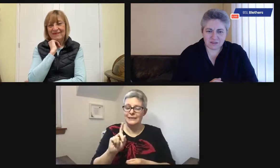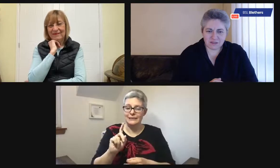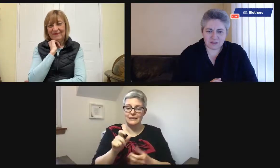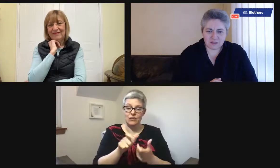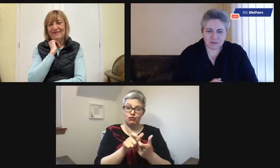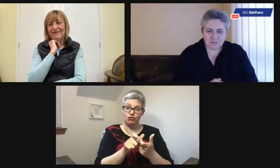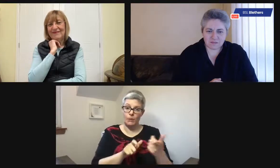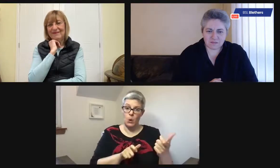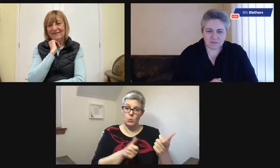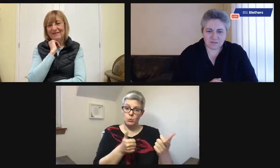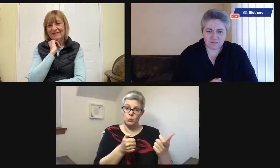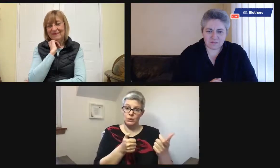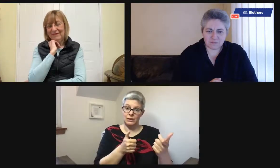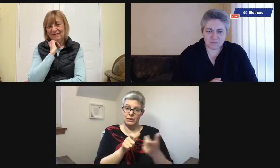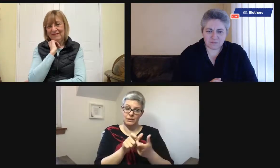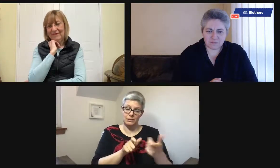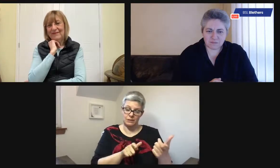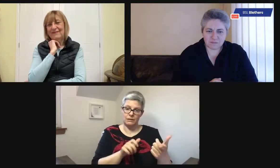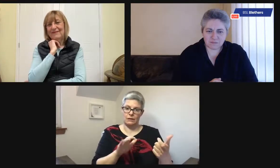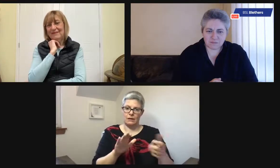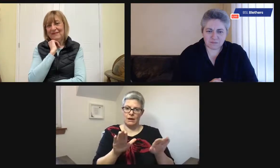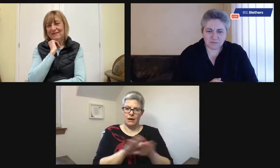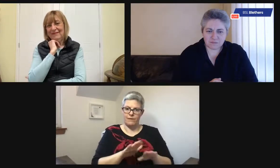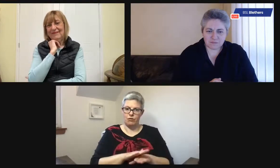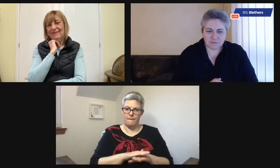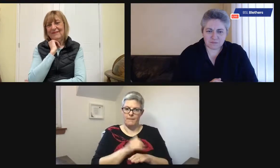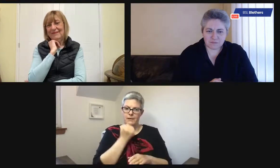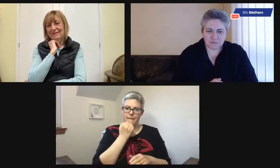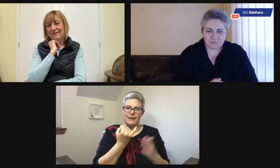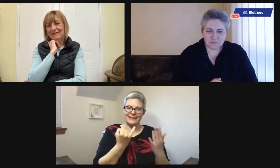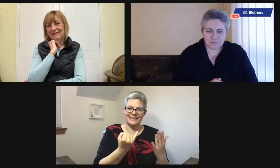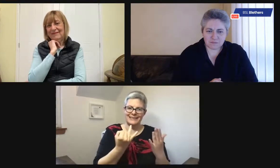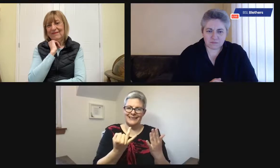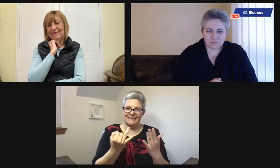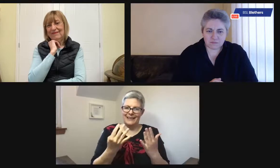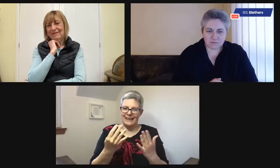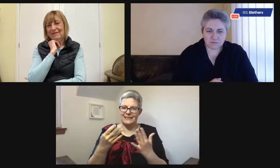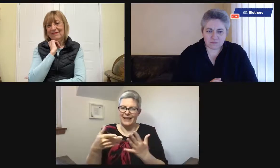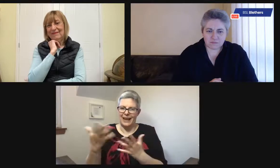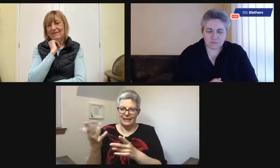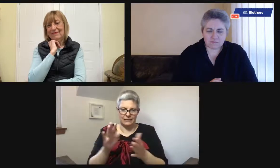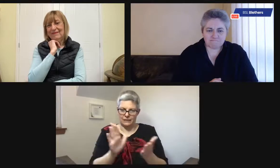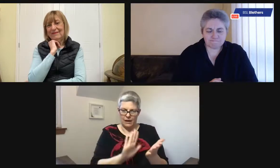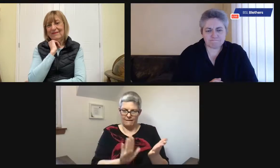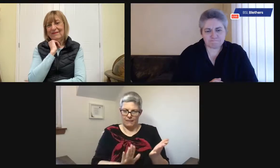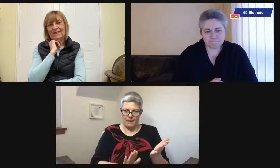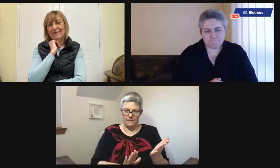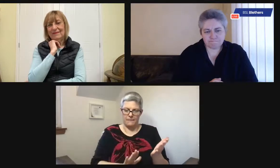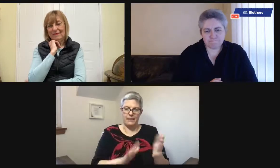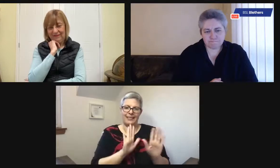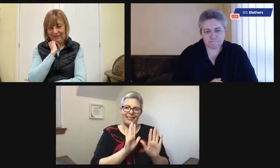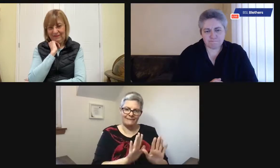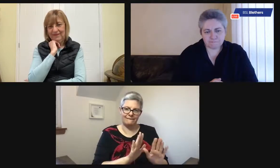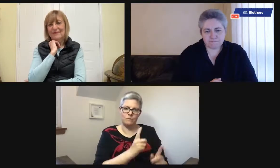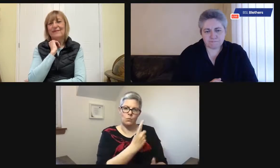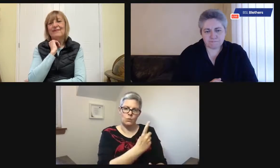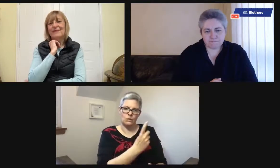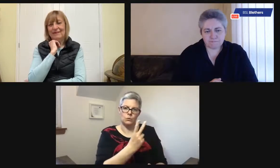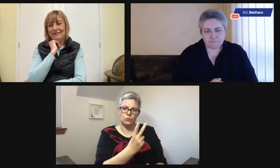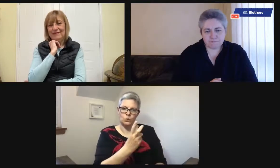There are some strategies, though, that might help. So with your remote control, maybe mask those extra numbers, six, seven,